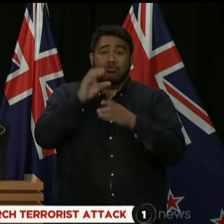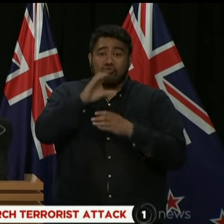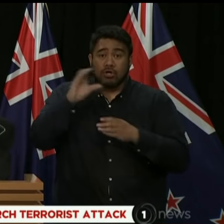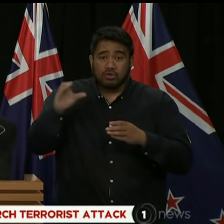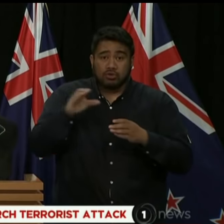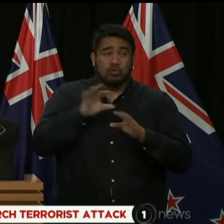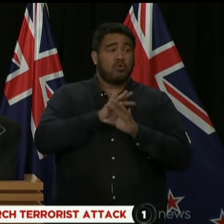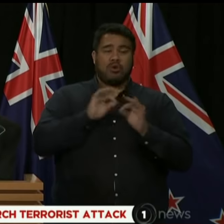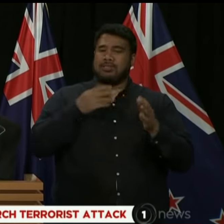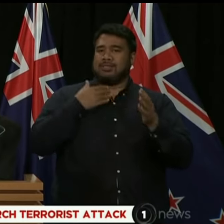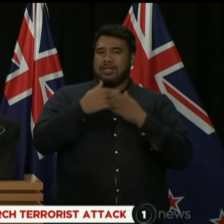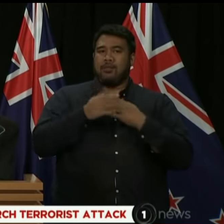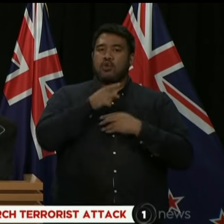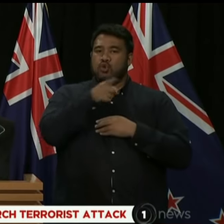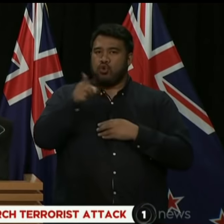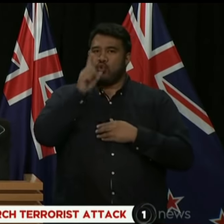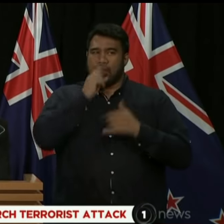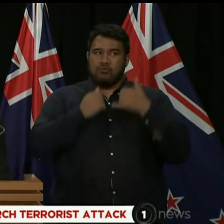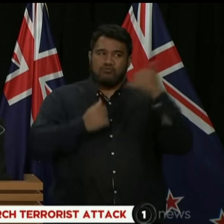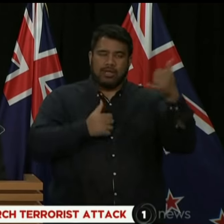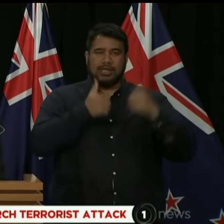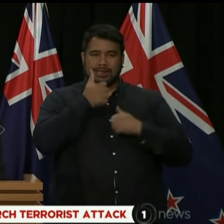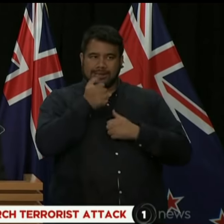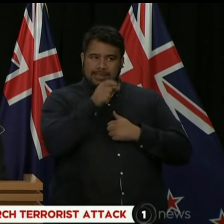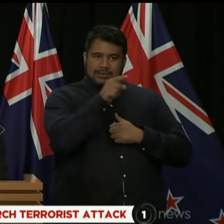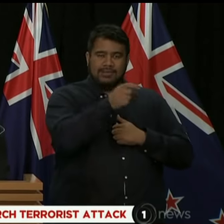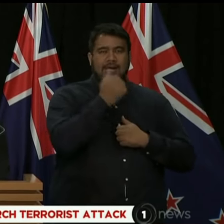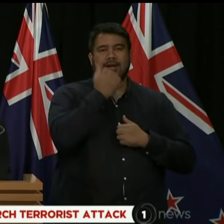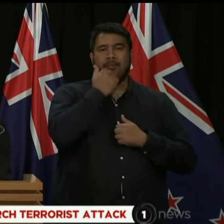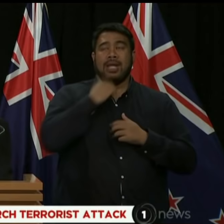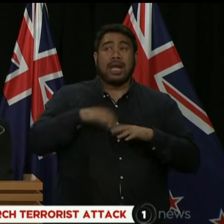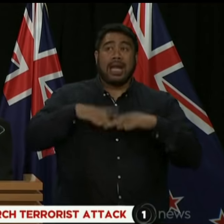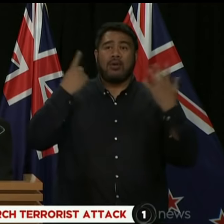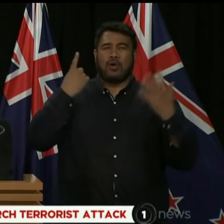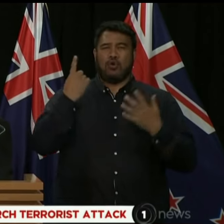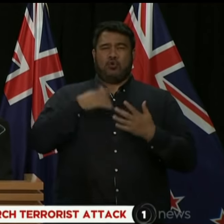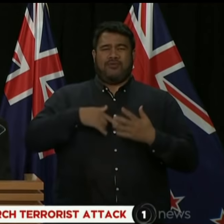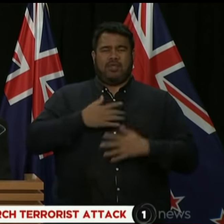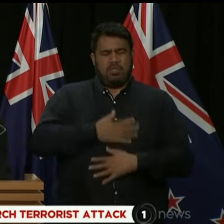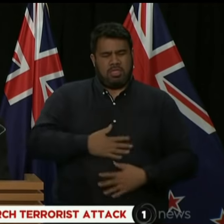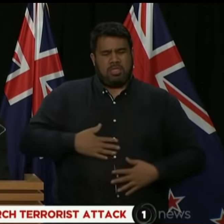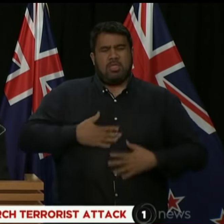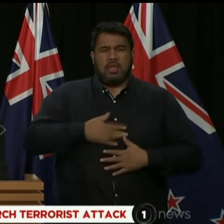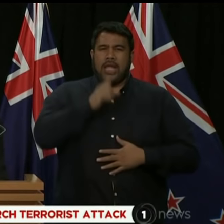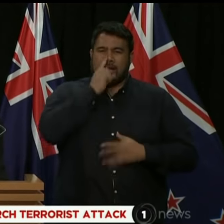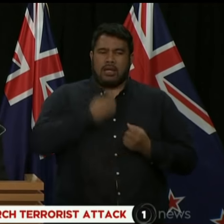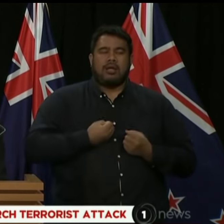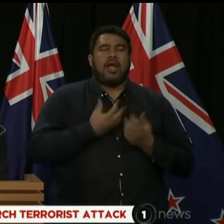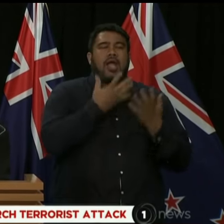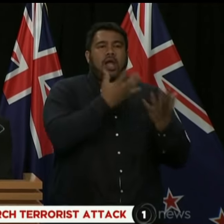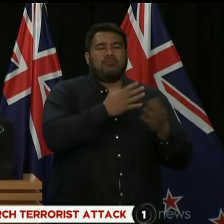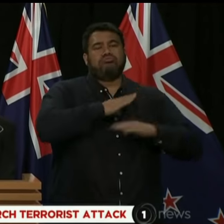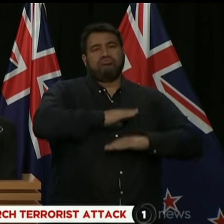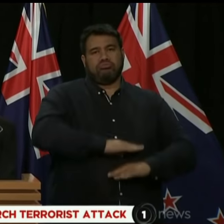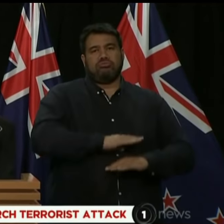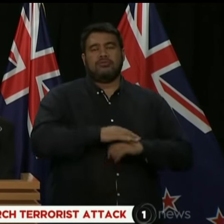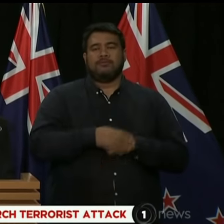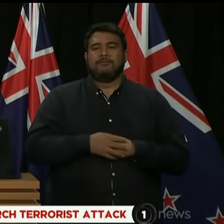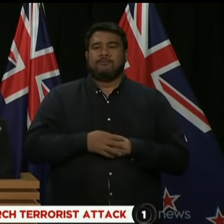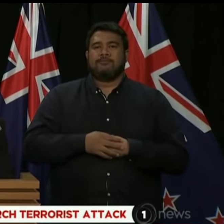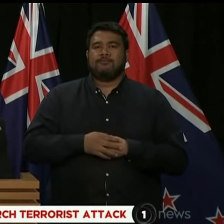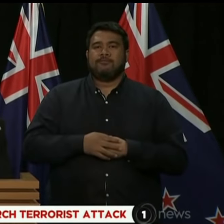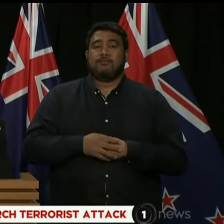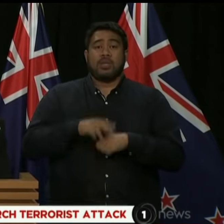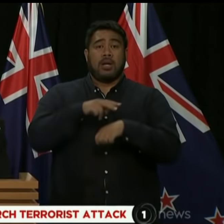they're residents or Christchurch or not, anyone in New Zealand who's feeling any kind of distress. The police